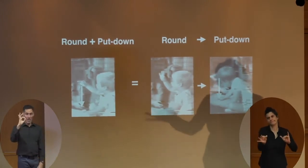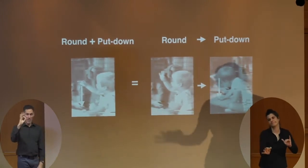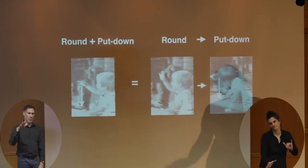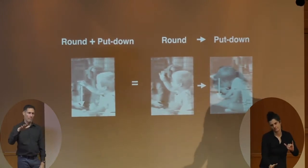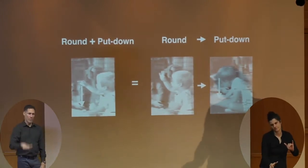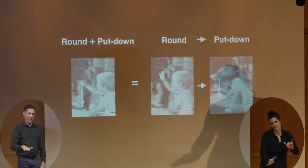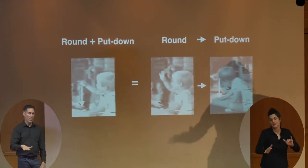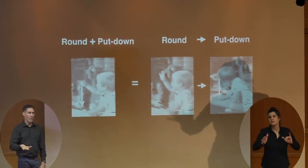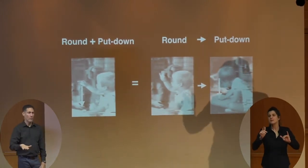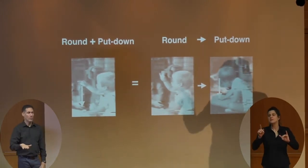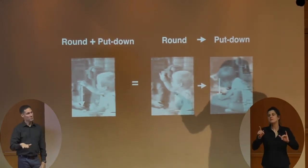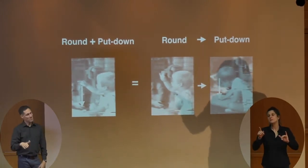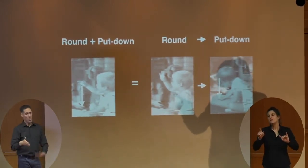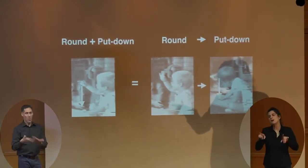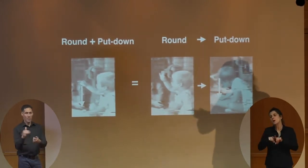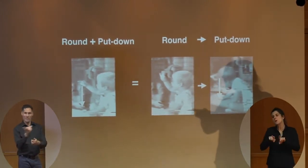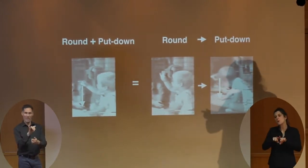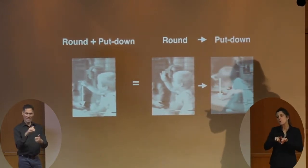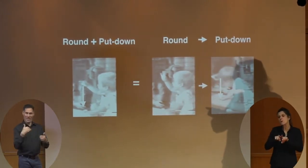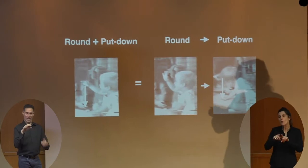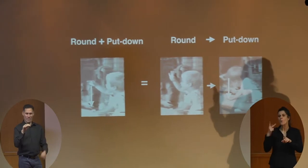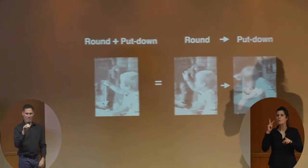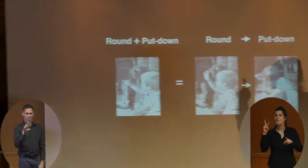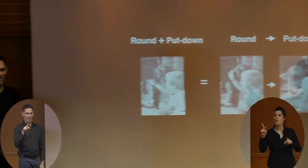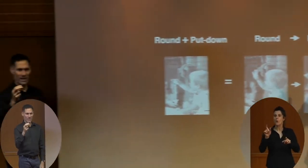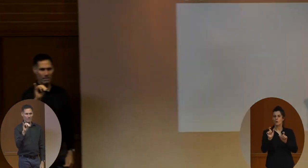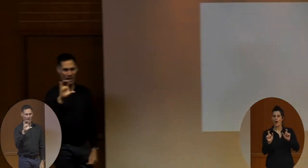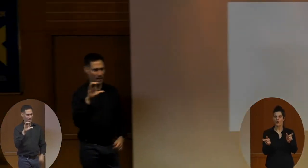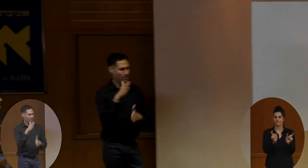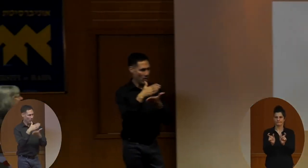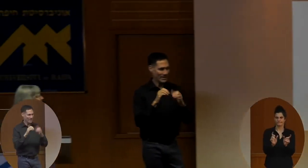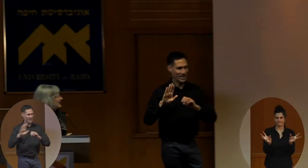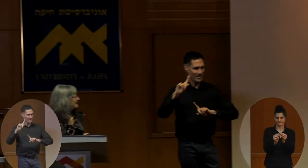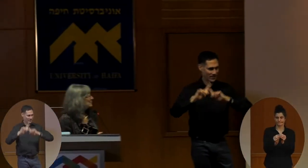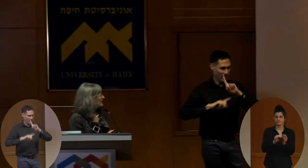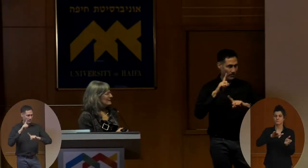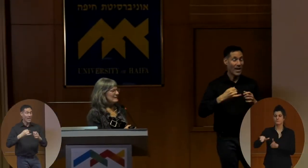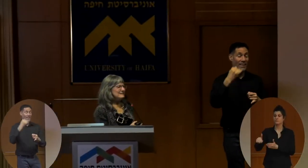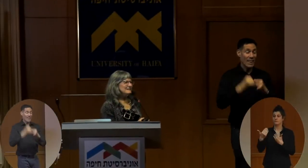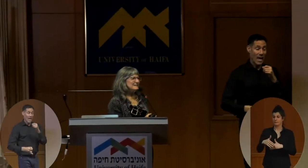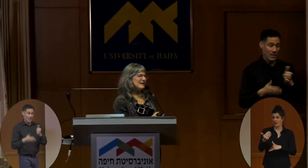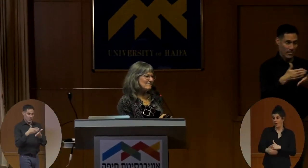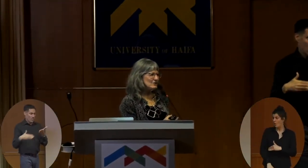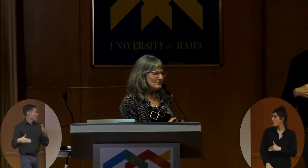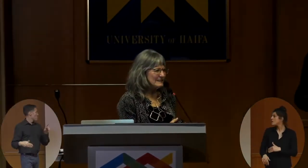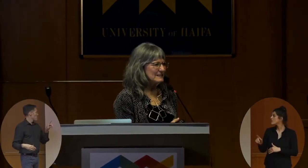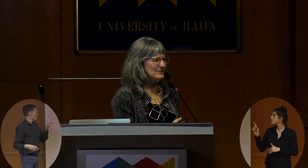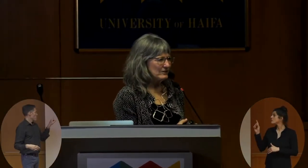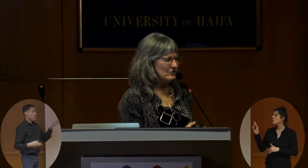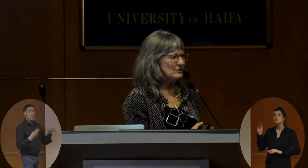akin to having morphemic parts to his signs. And then finally, the last little bit, David uses his gestures